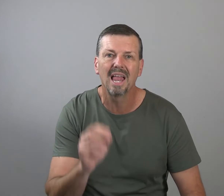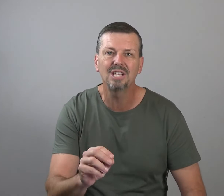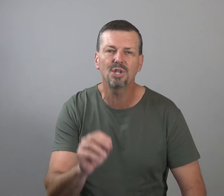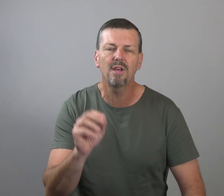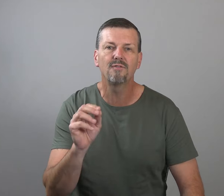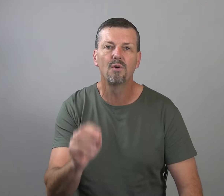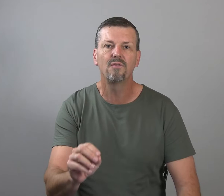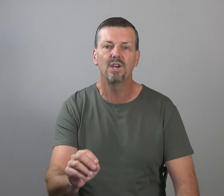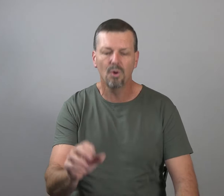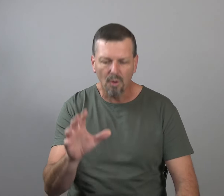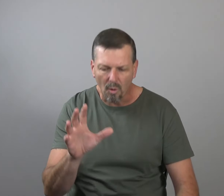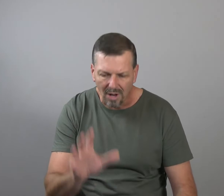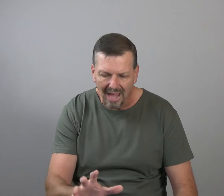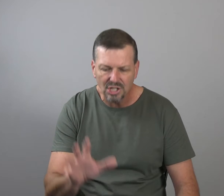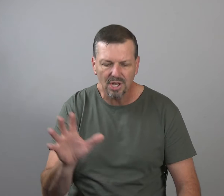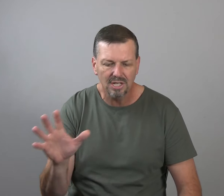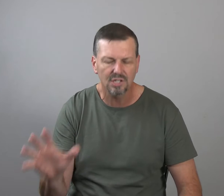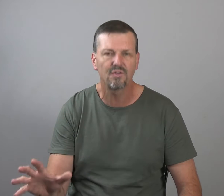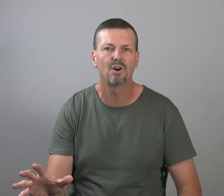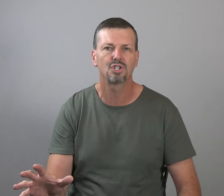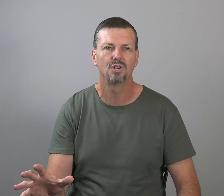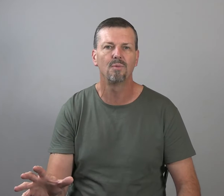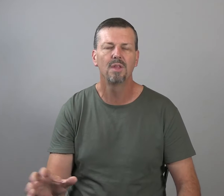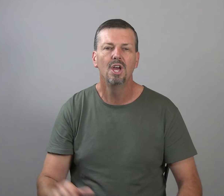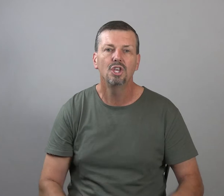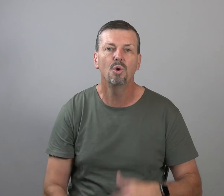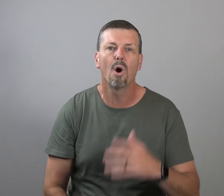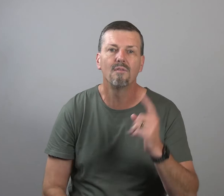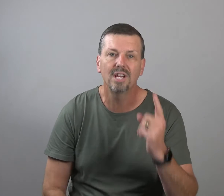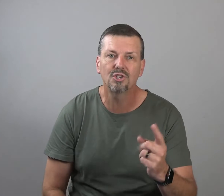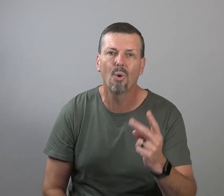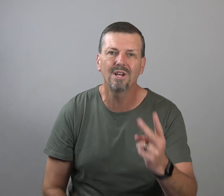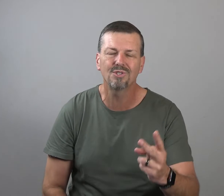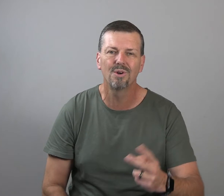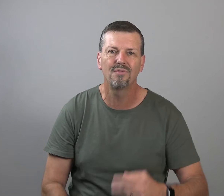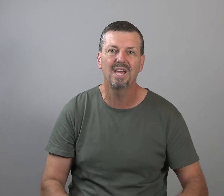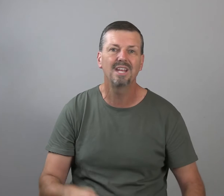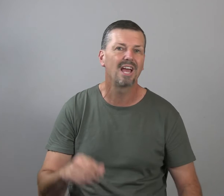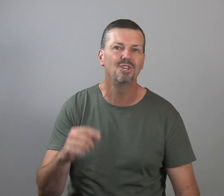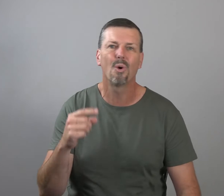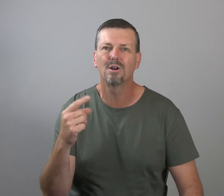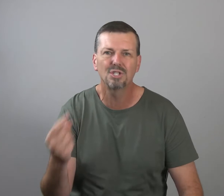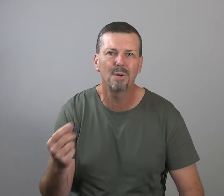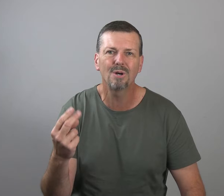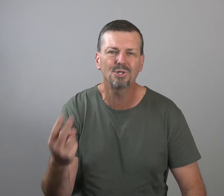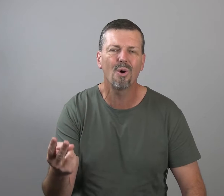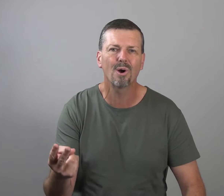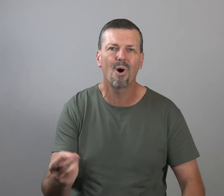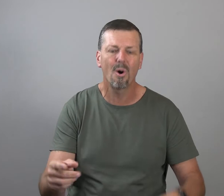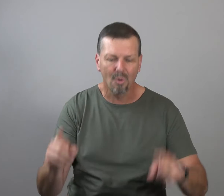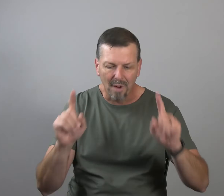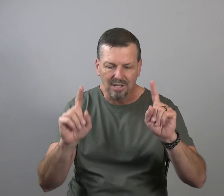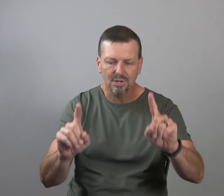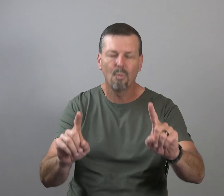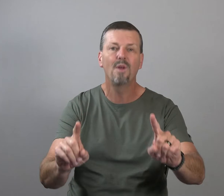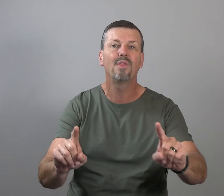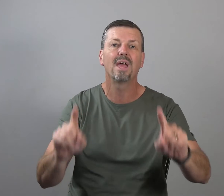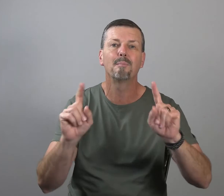relationally fulfilled or relationally dysfunctional. You are victorious or defeated. And you are spiritual or carnal based on one thing,